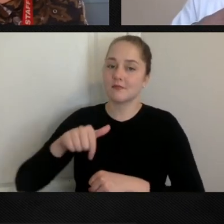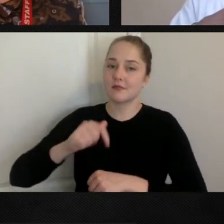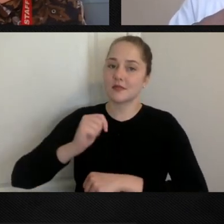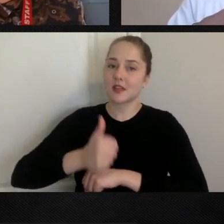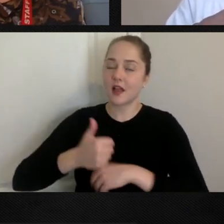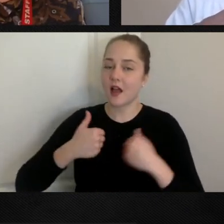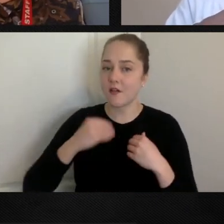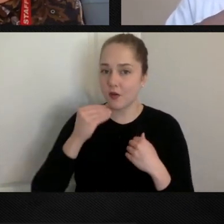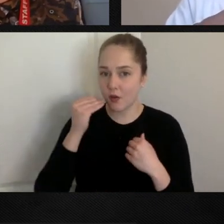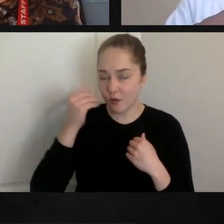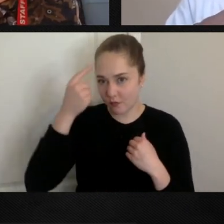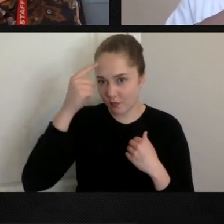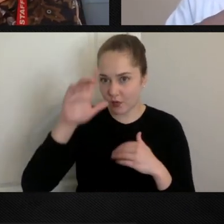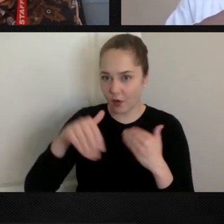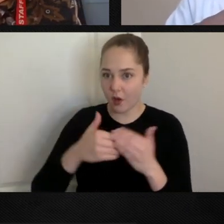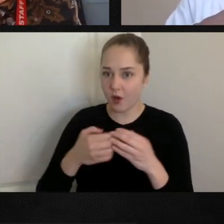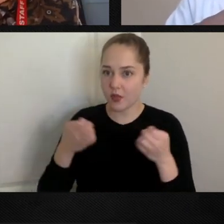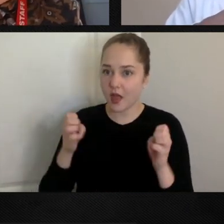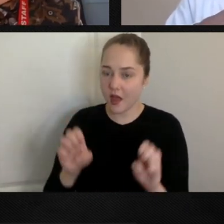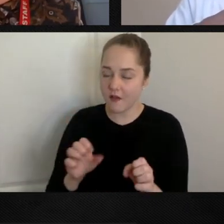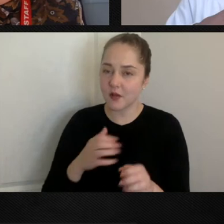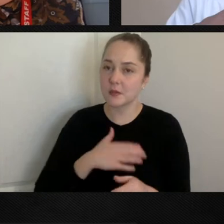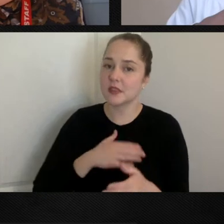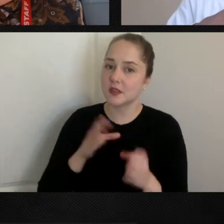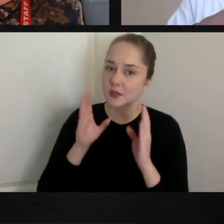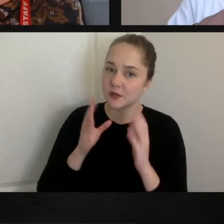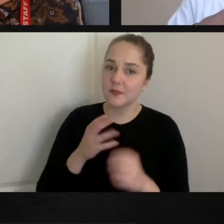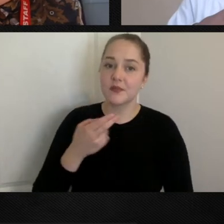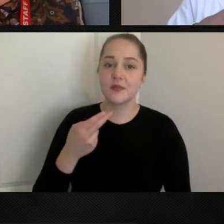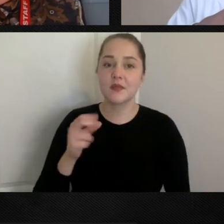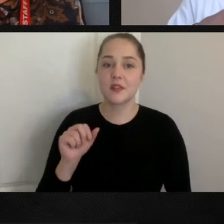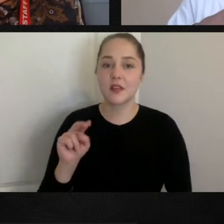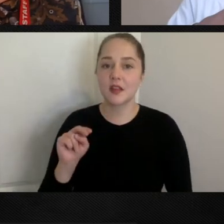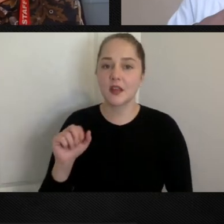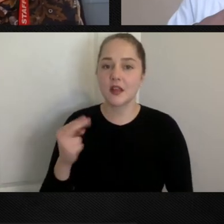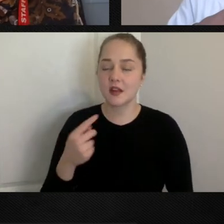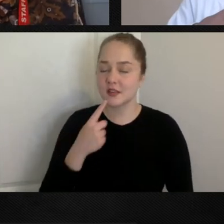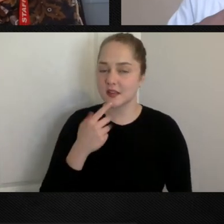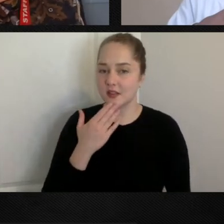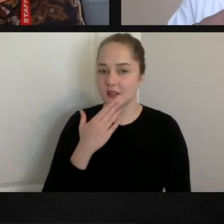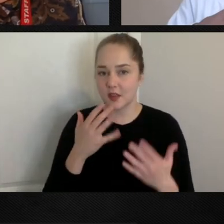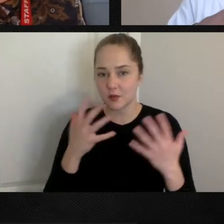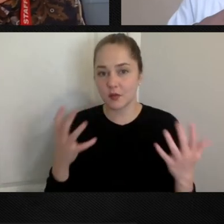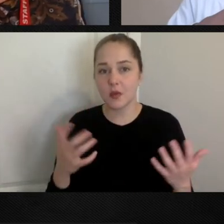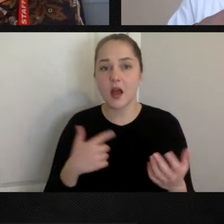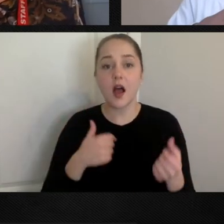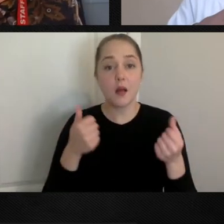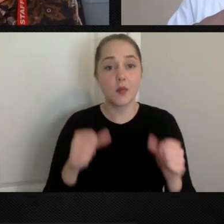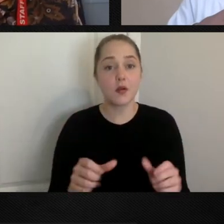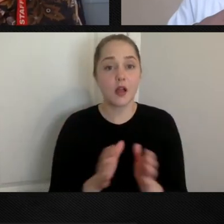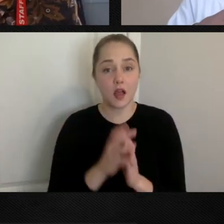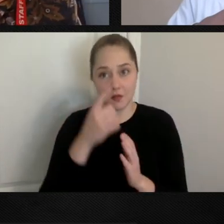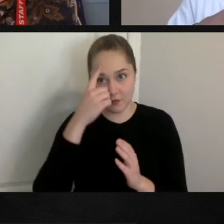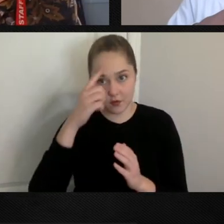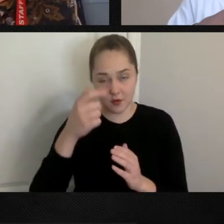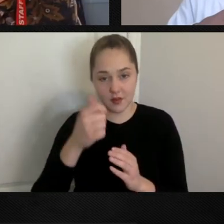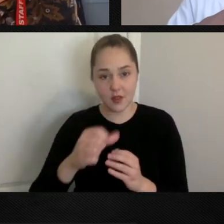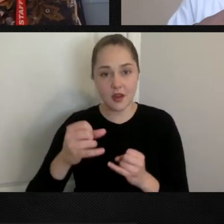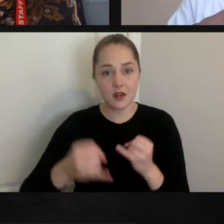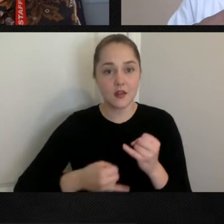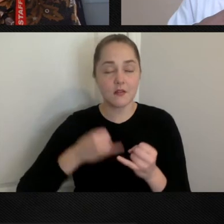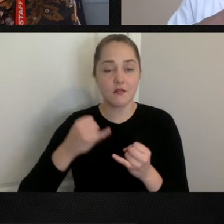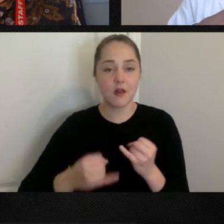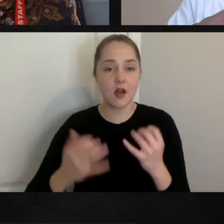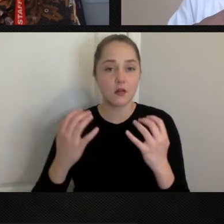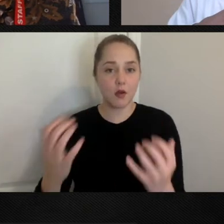efforts he is discussing. Please stay tuned. Hannah says, thank you so much. I posted asking for any final questions from the